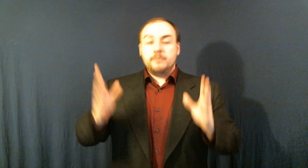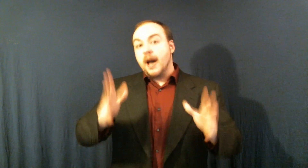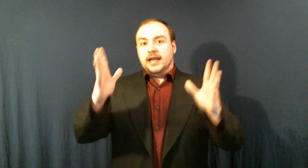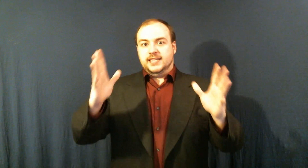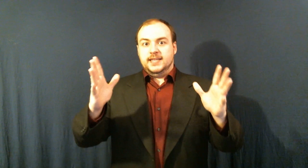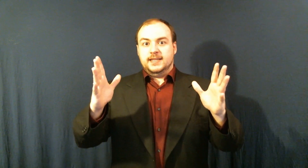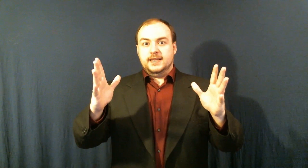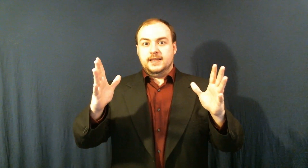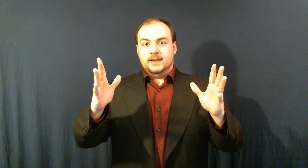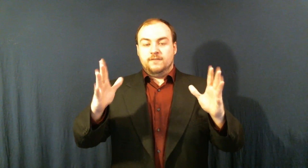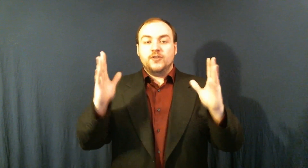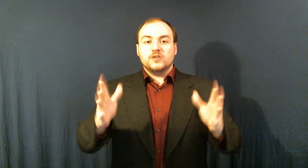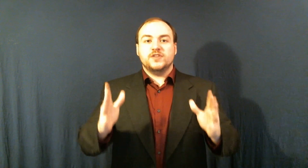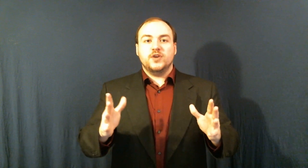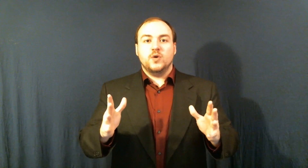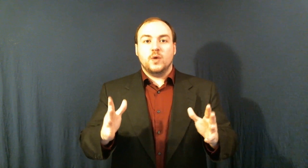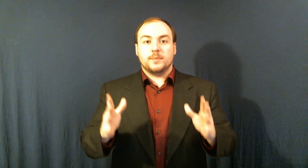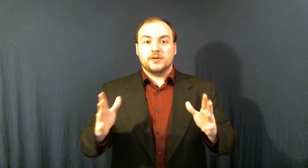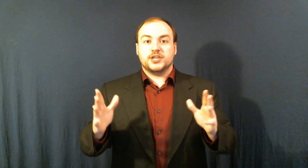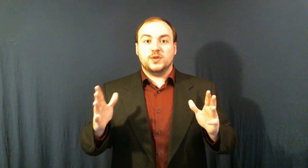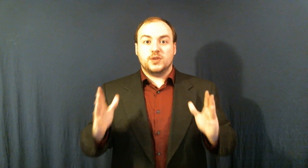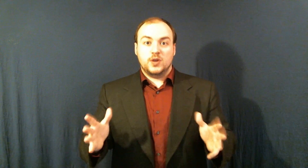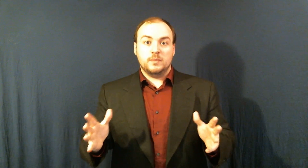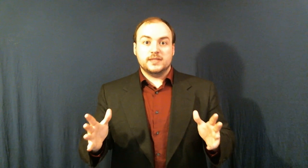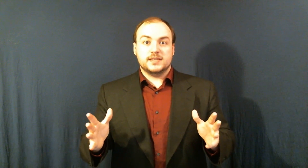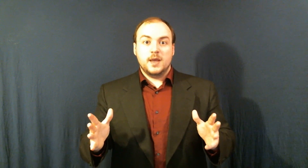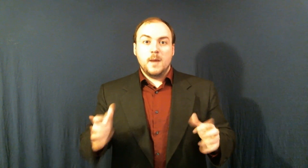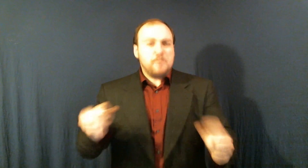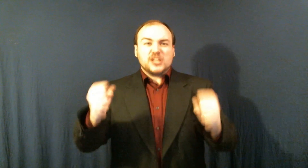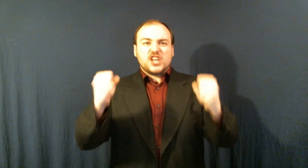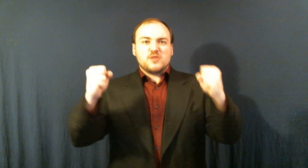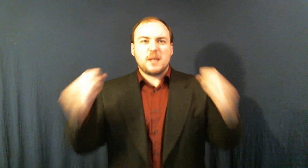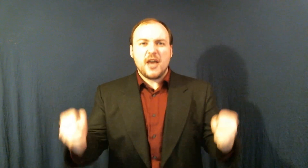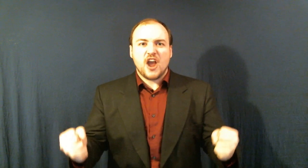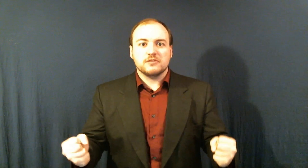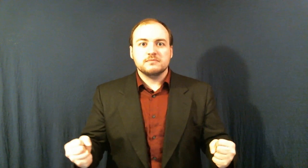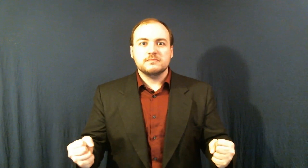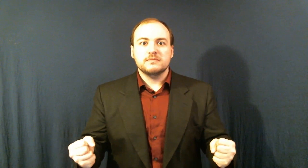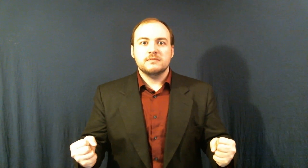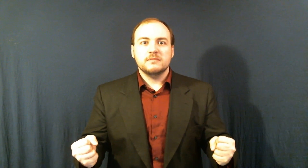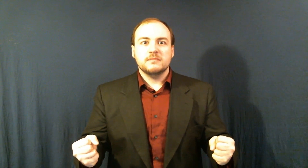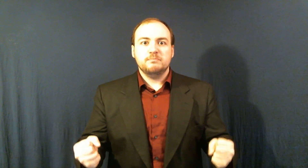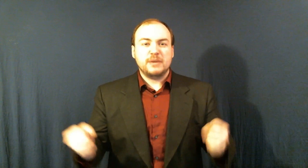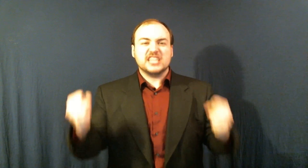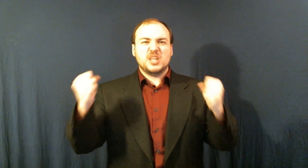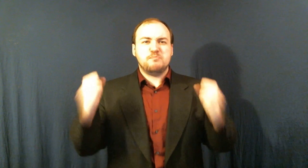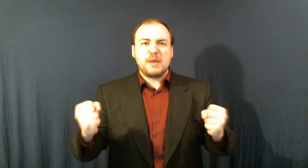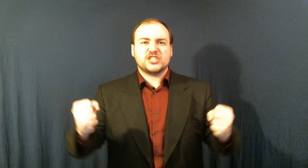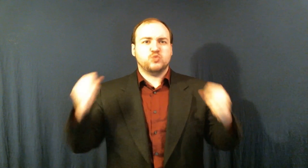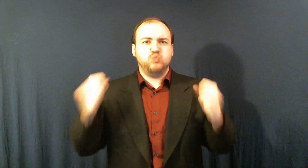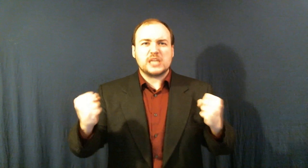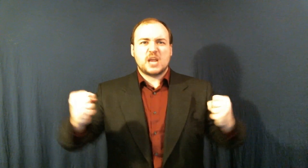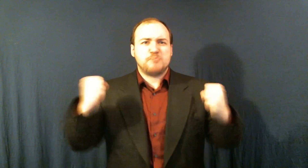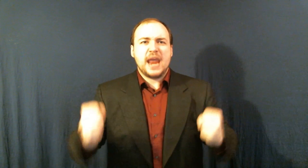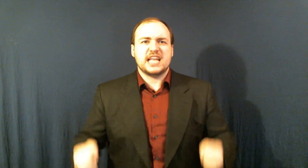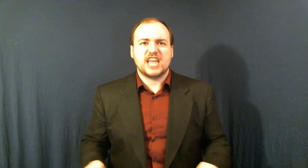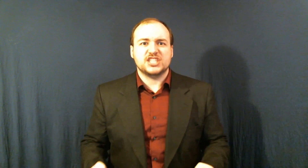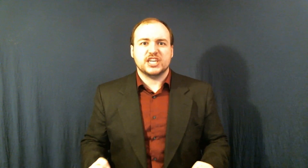But for those of you who want to persecute the humans Persecute the mother Because the bitch wasn't paying attention